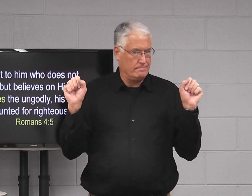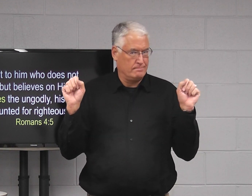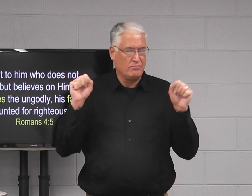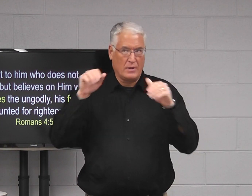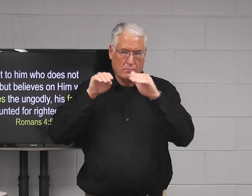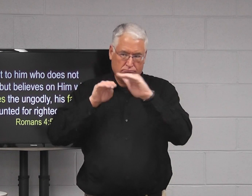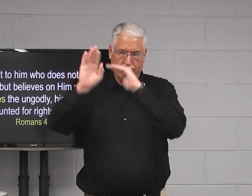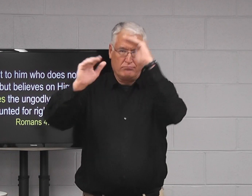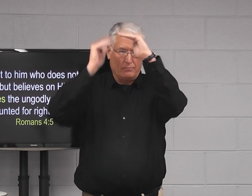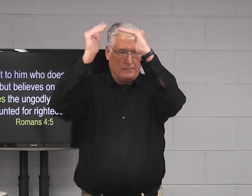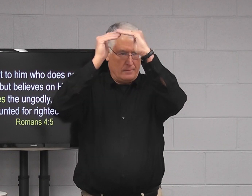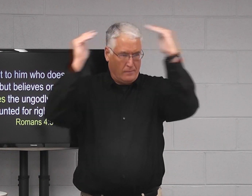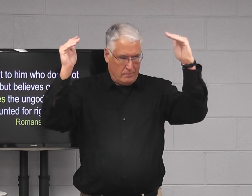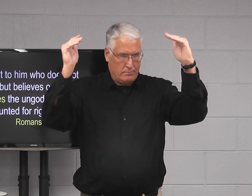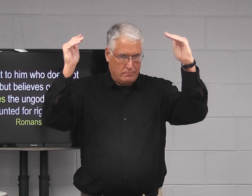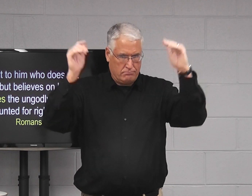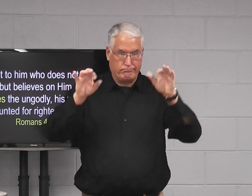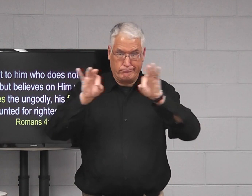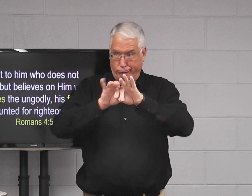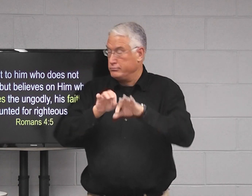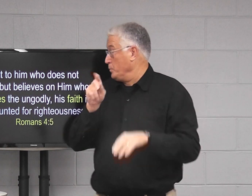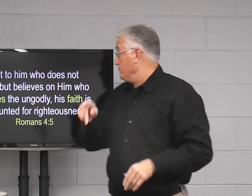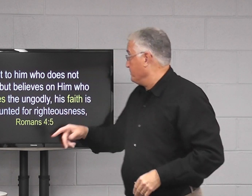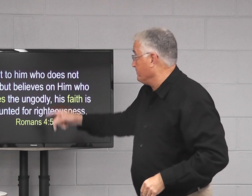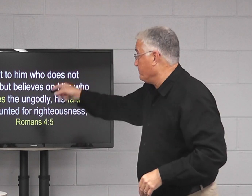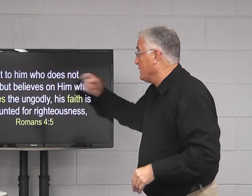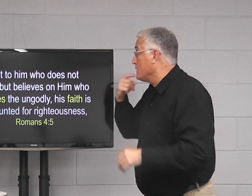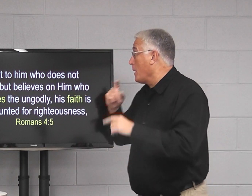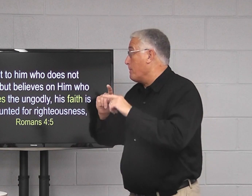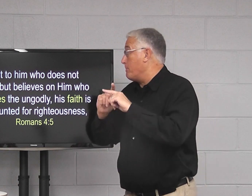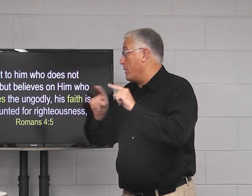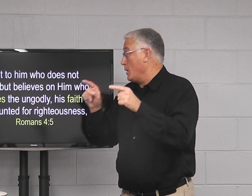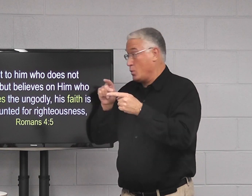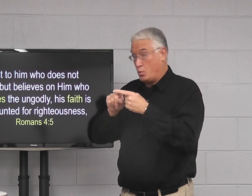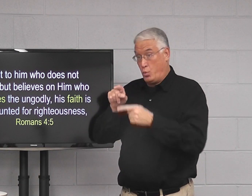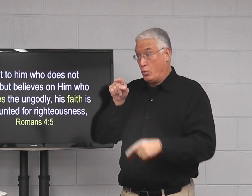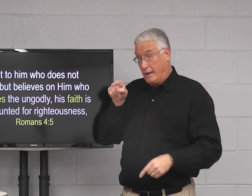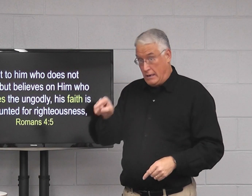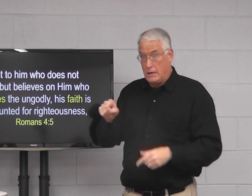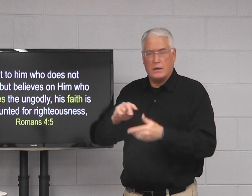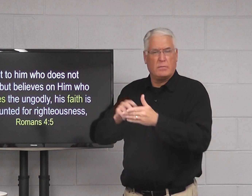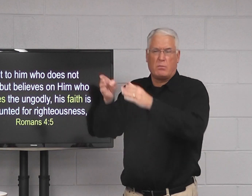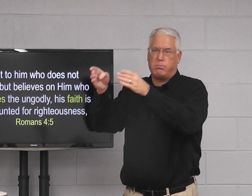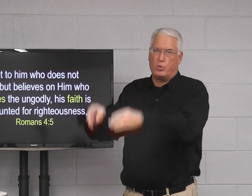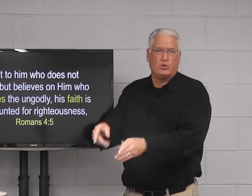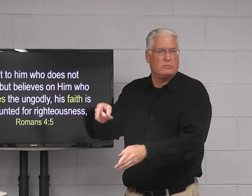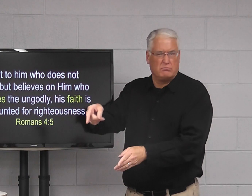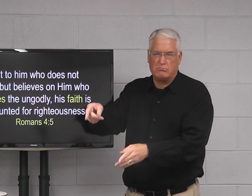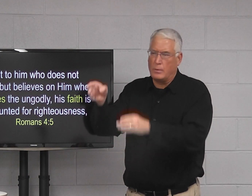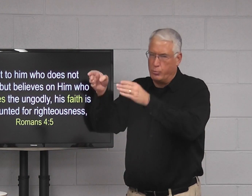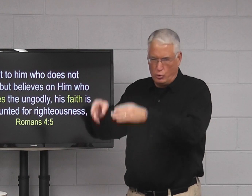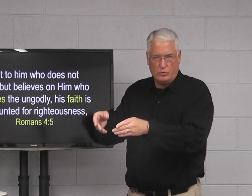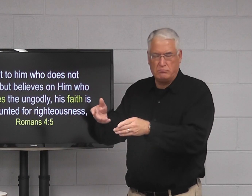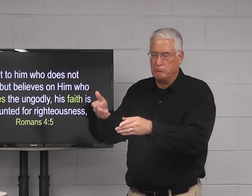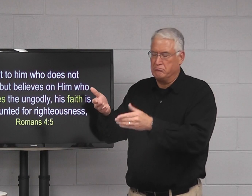person can be saved and enter into heaven is very important. It says, to him, and it's talking a person,